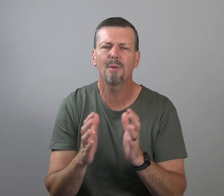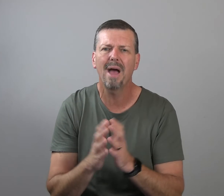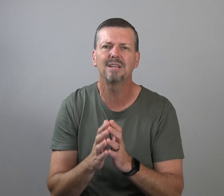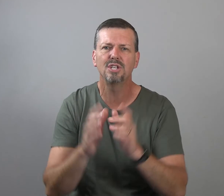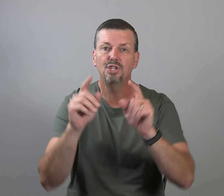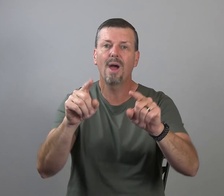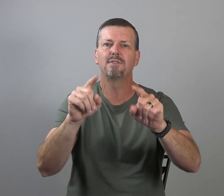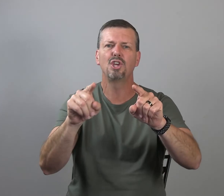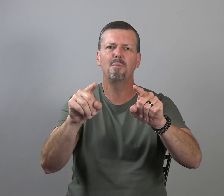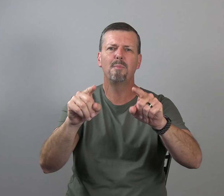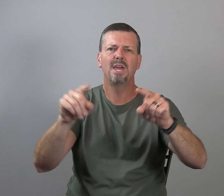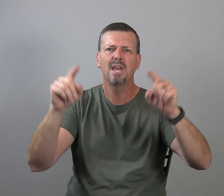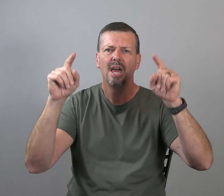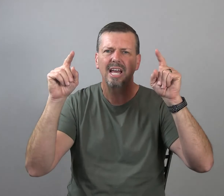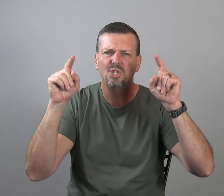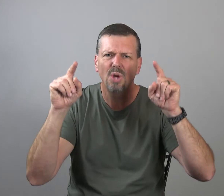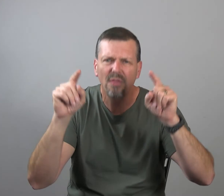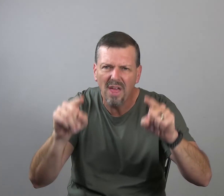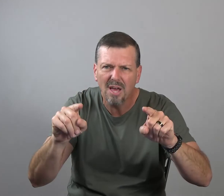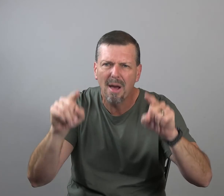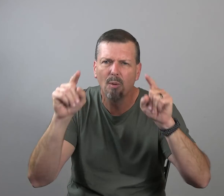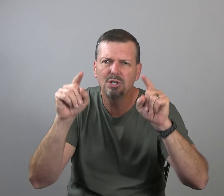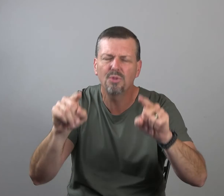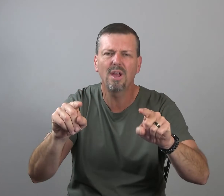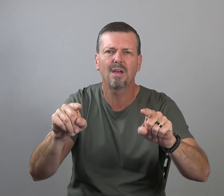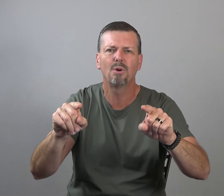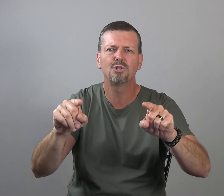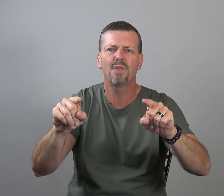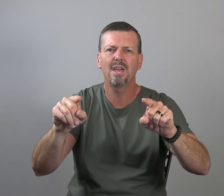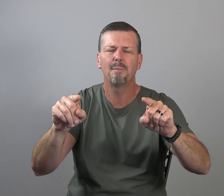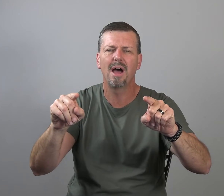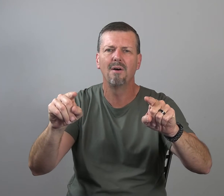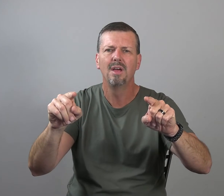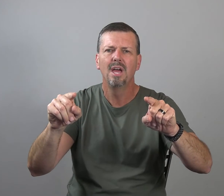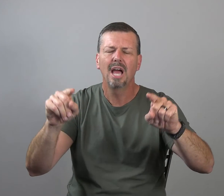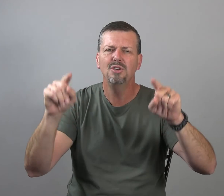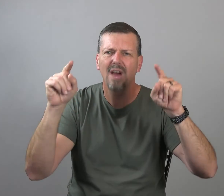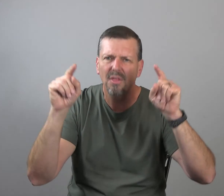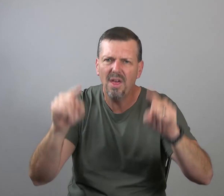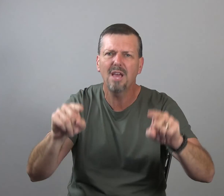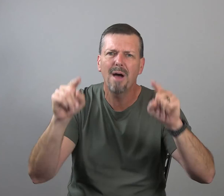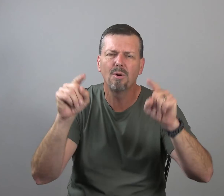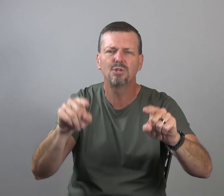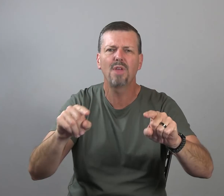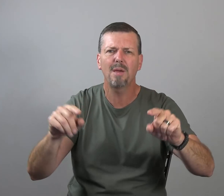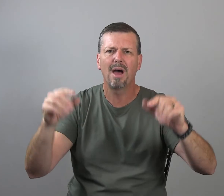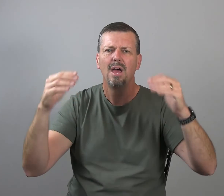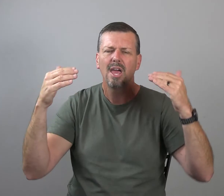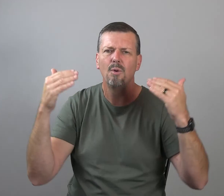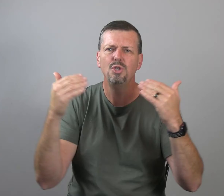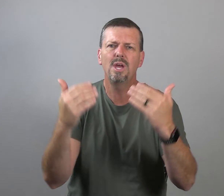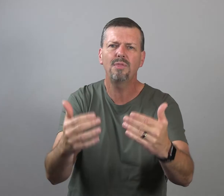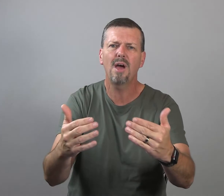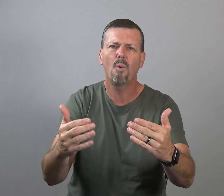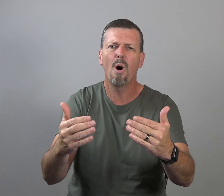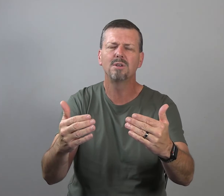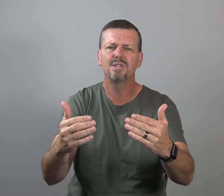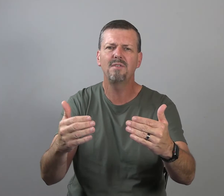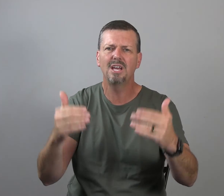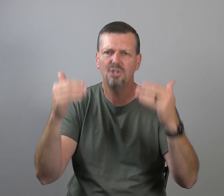capacities you have as a human being is you can think about what you're thinking about. And you've got to think about what you're thinking about. And when you hit that wall at seven days,